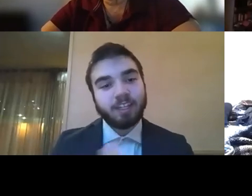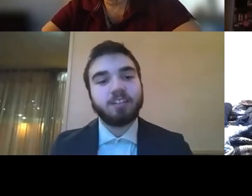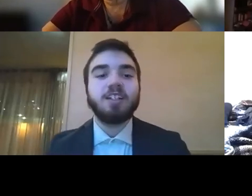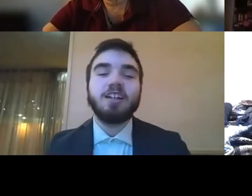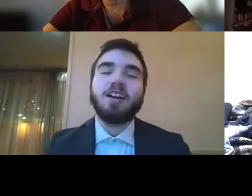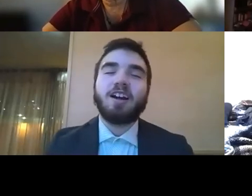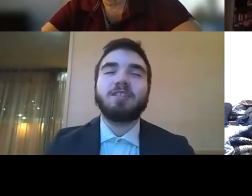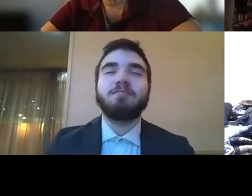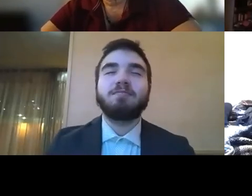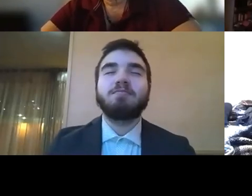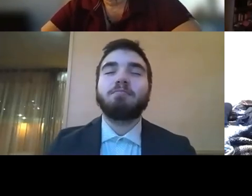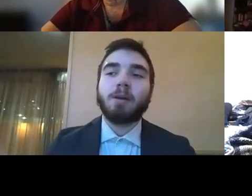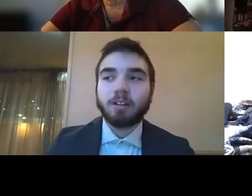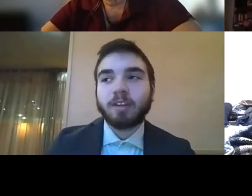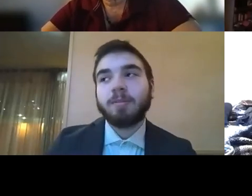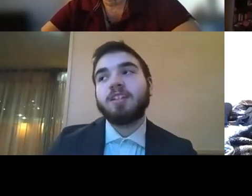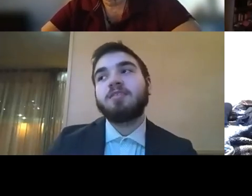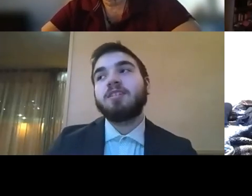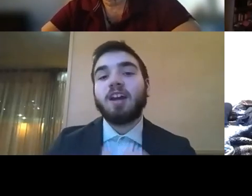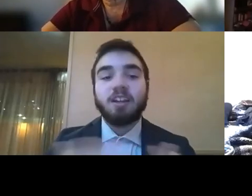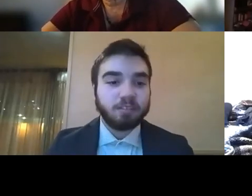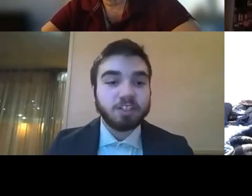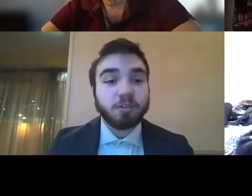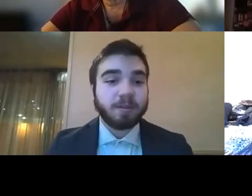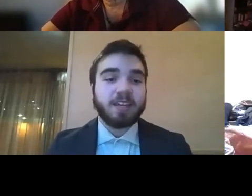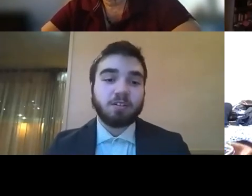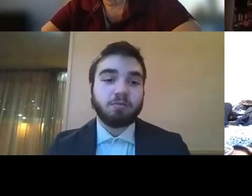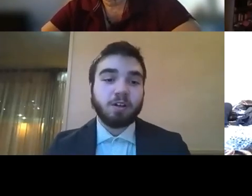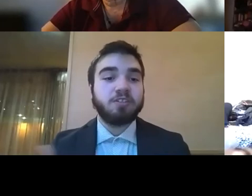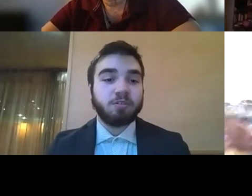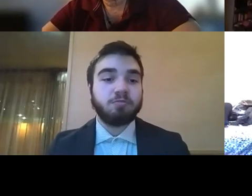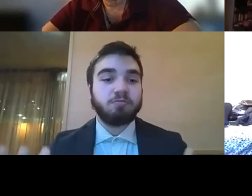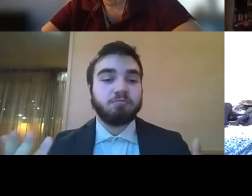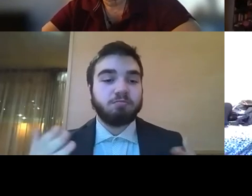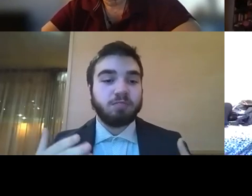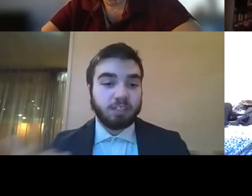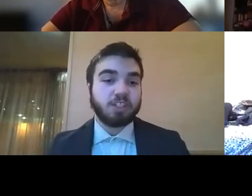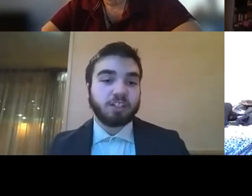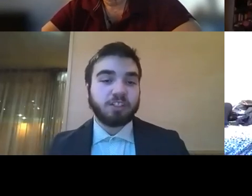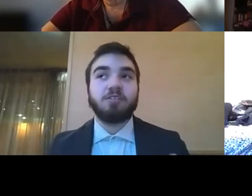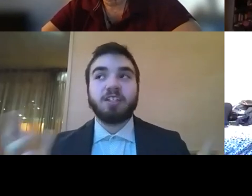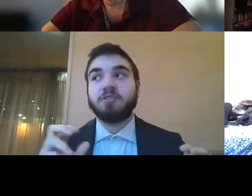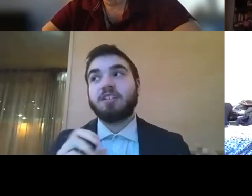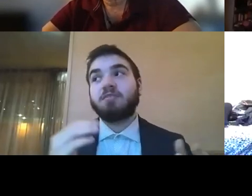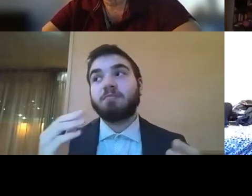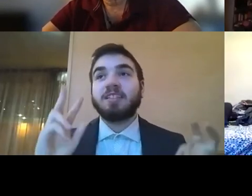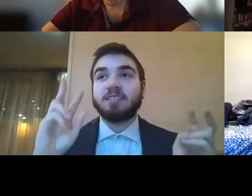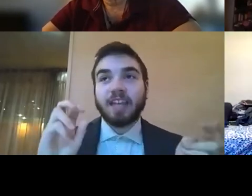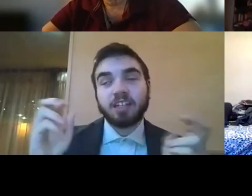Um, Pamarillo came in. She was my ASL 1 and 2 instructor. So it's like she was like my technical